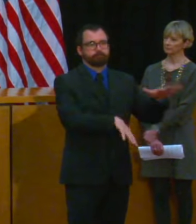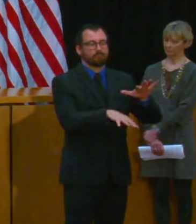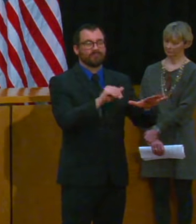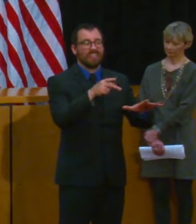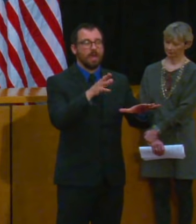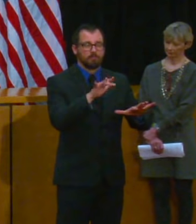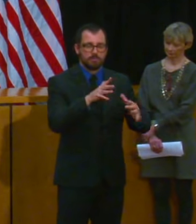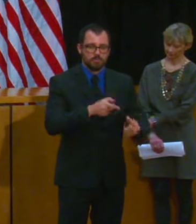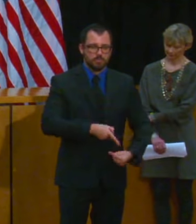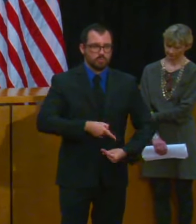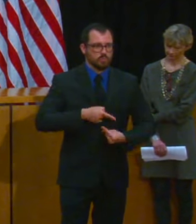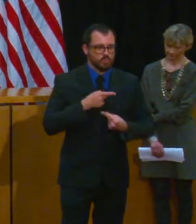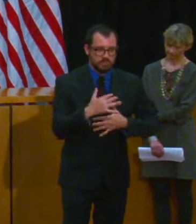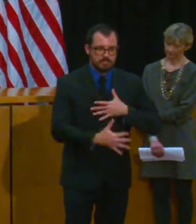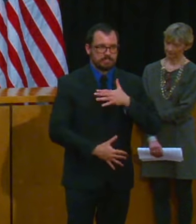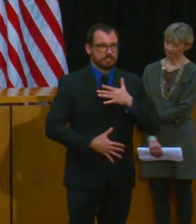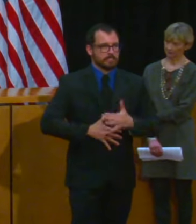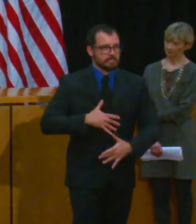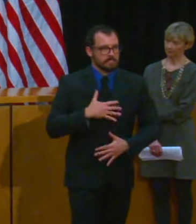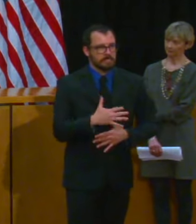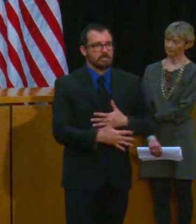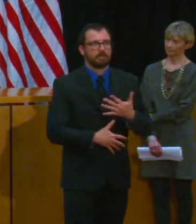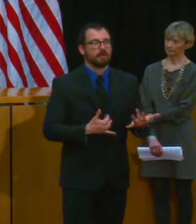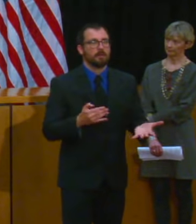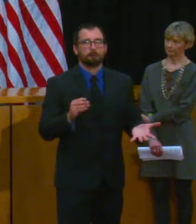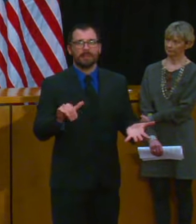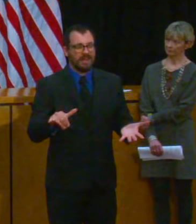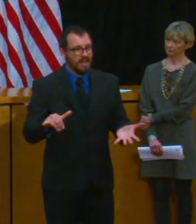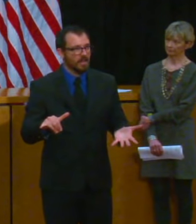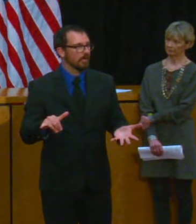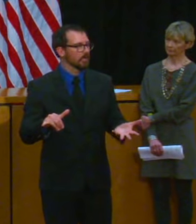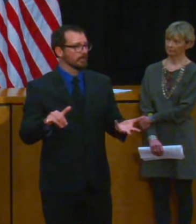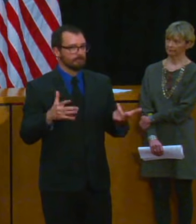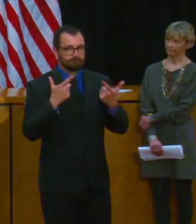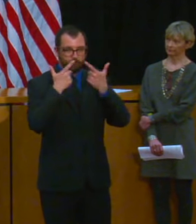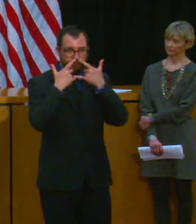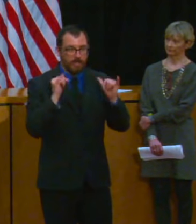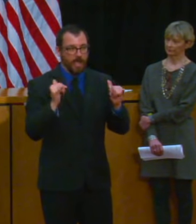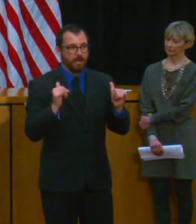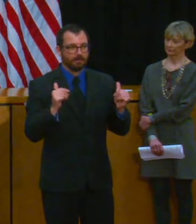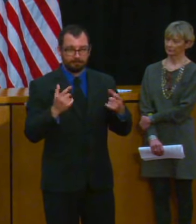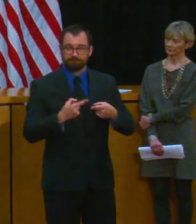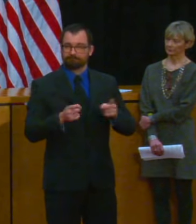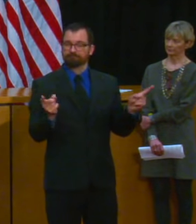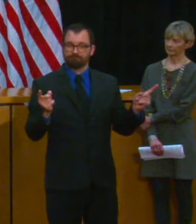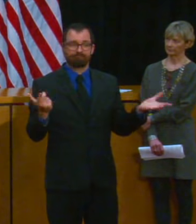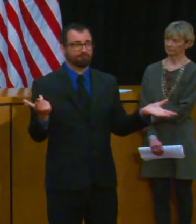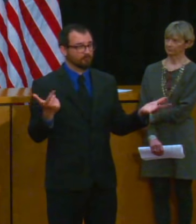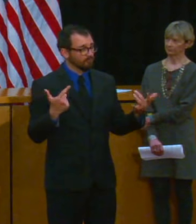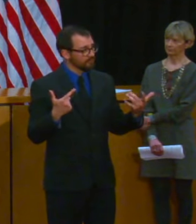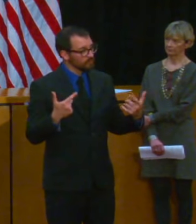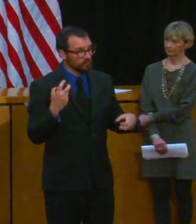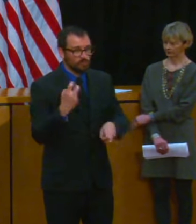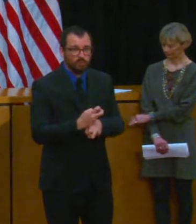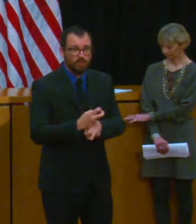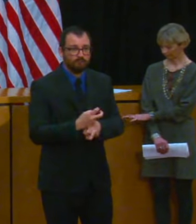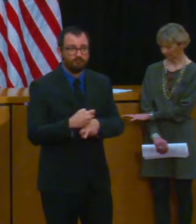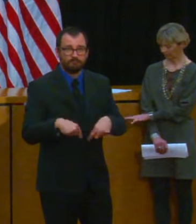say to everybody is while these are challenging and difficult times we have in fact